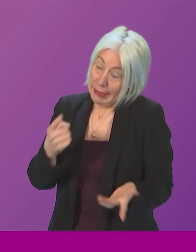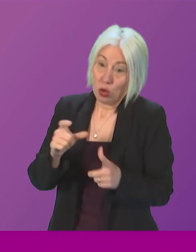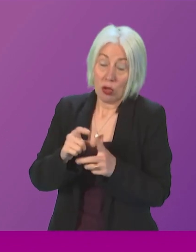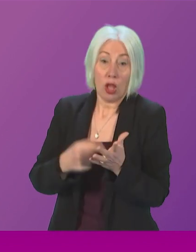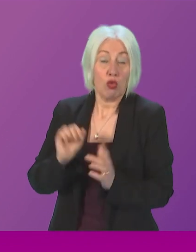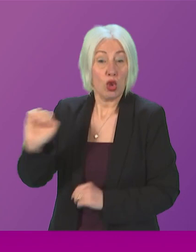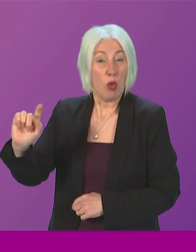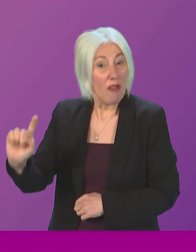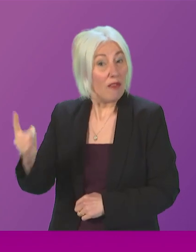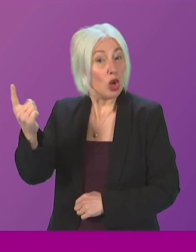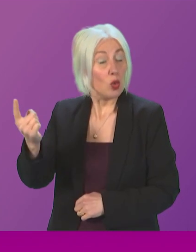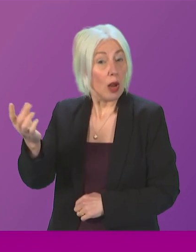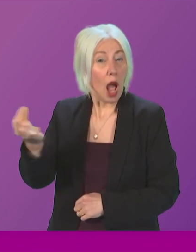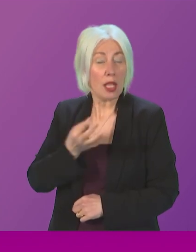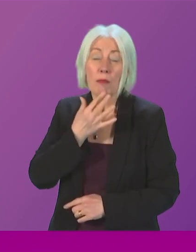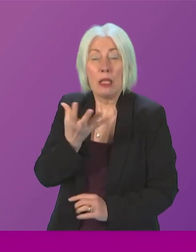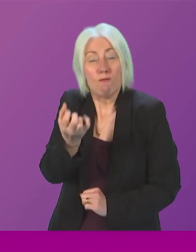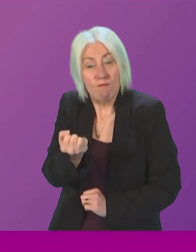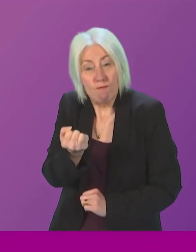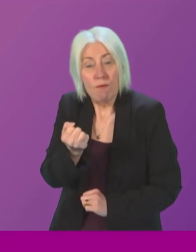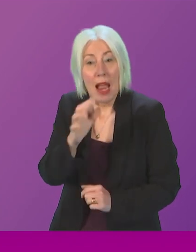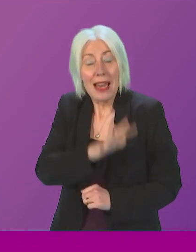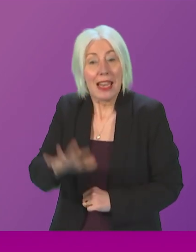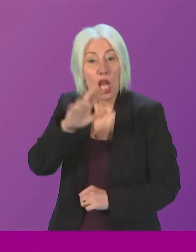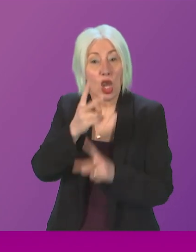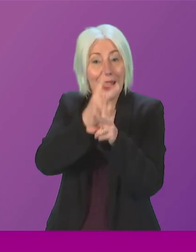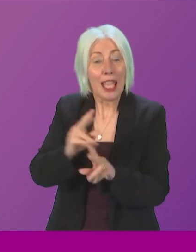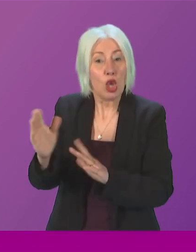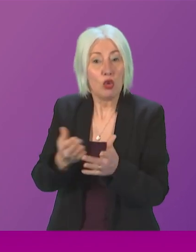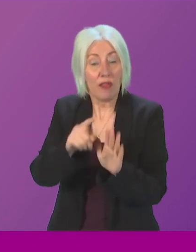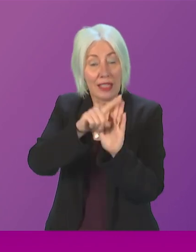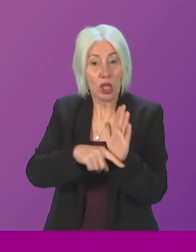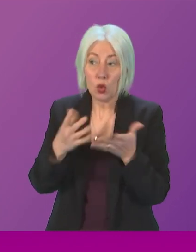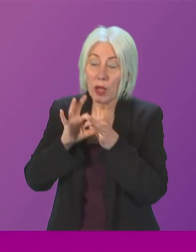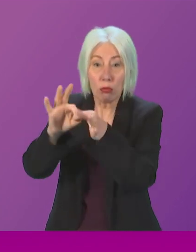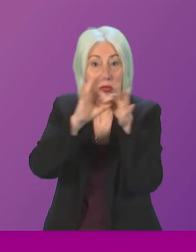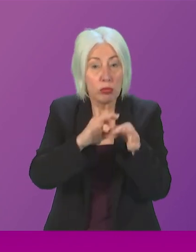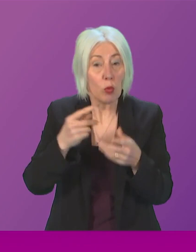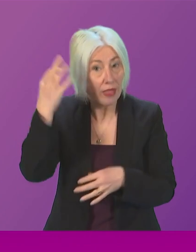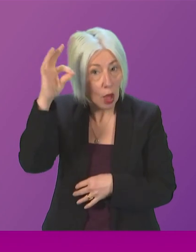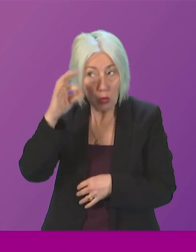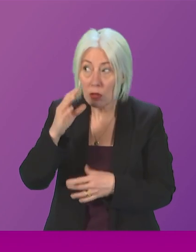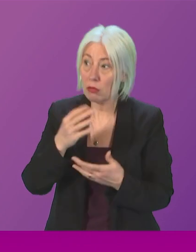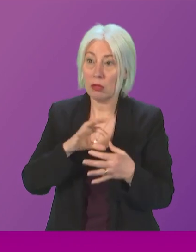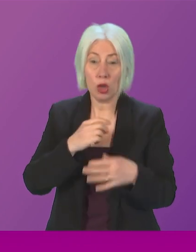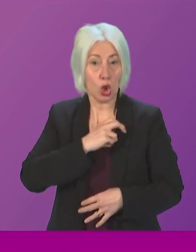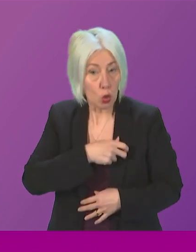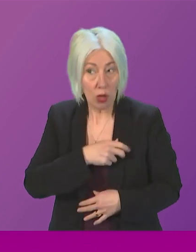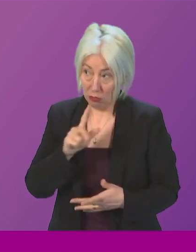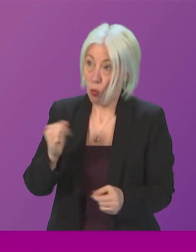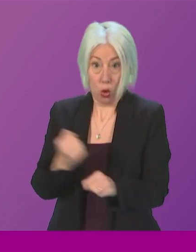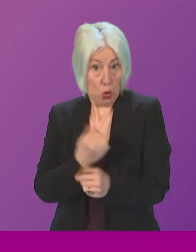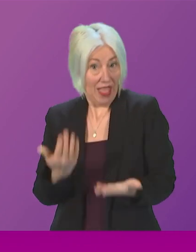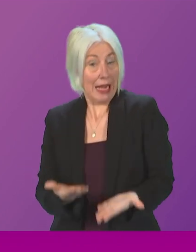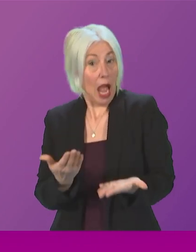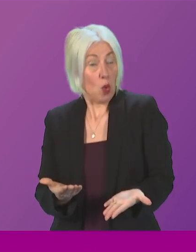one of the first to call for us to pause the National Care Service legislation, so that we do engage with local governments, so we do engage with trade unions. We are doing